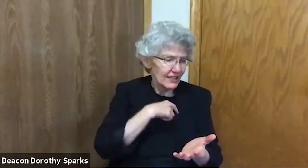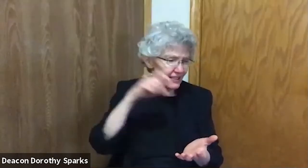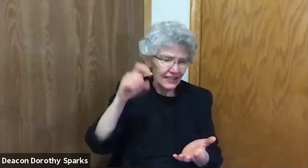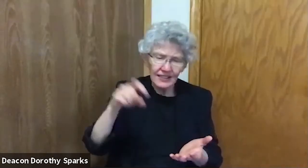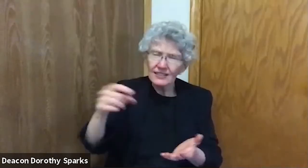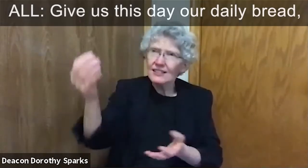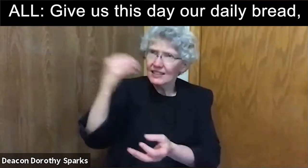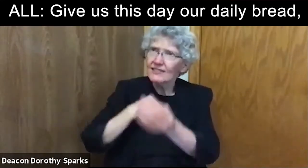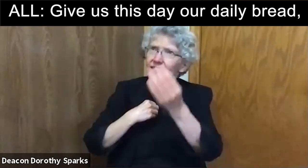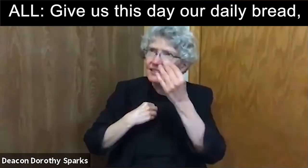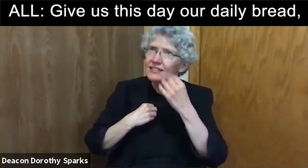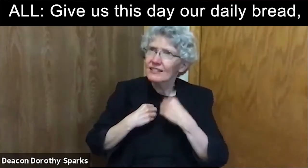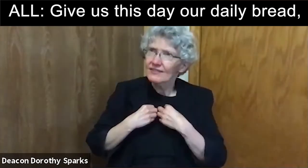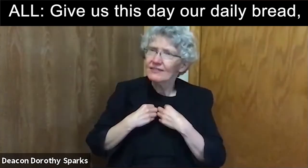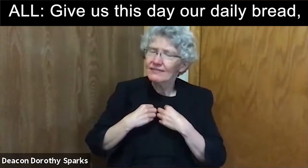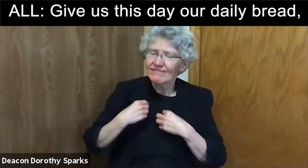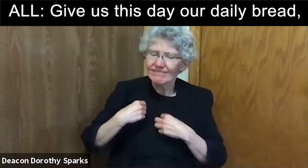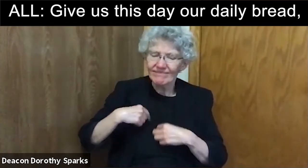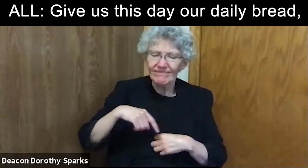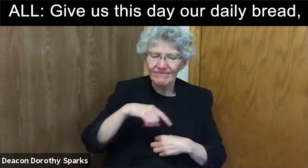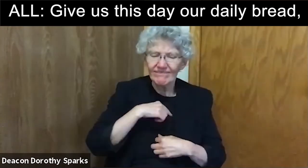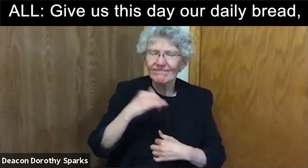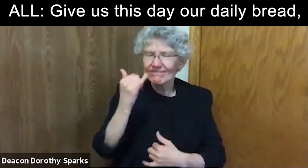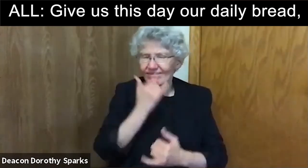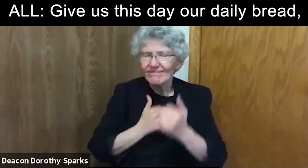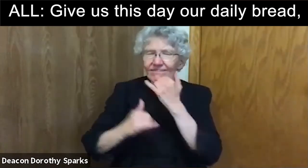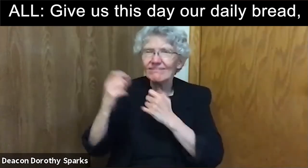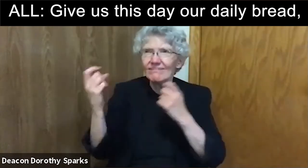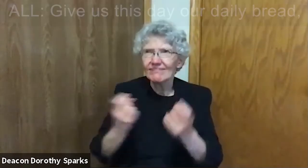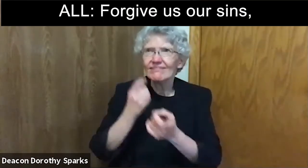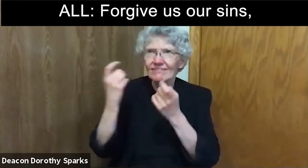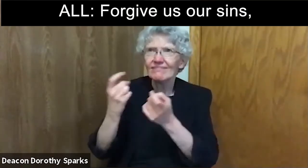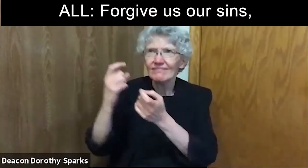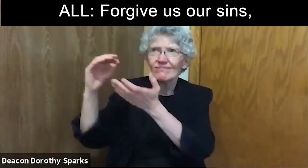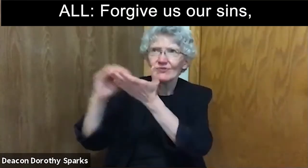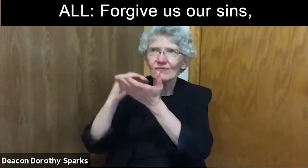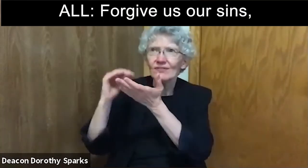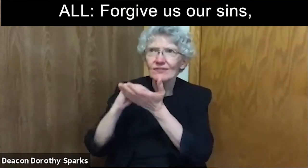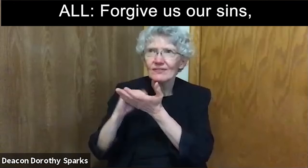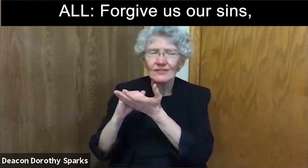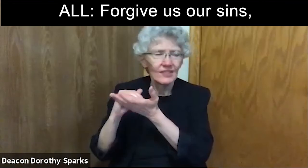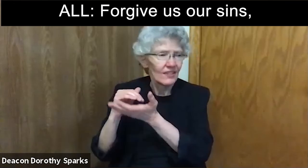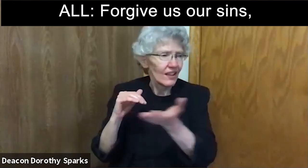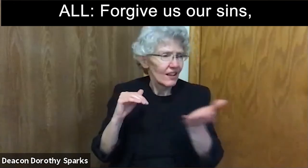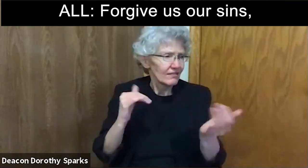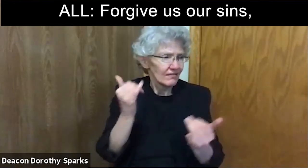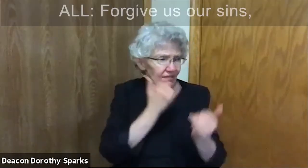give us this day our daily bread and forgive us our trespasses as we forgive those who